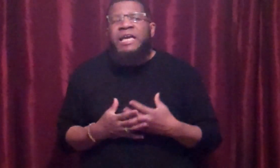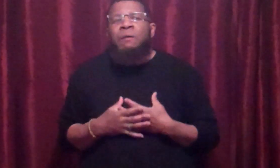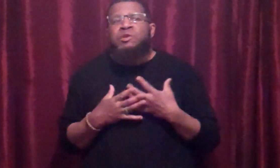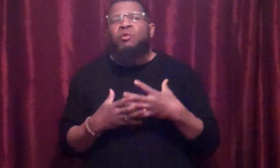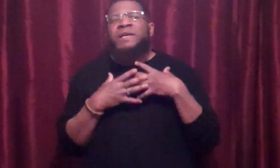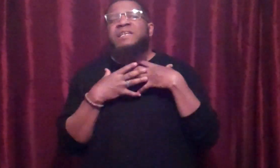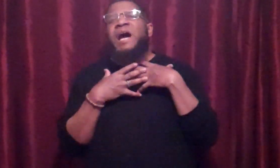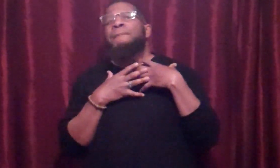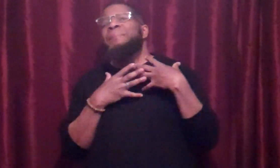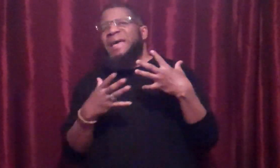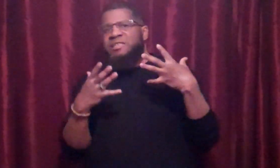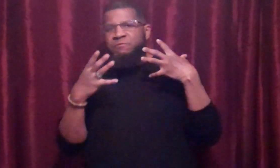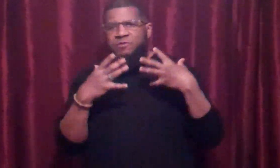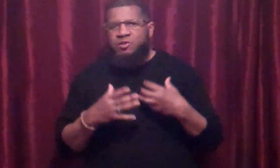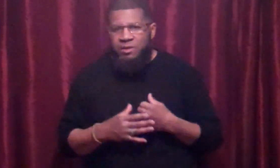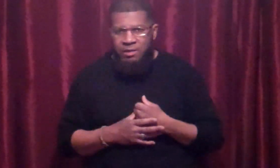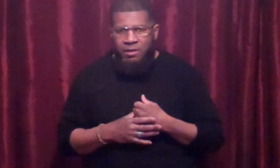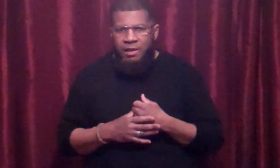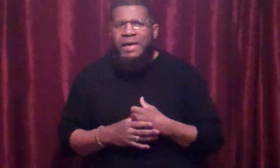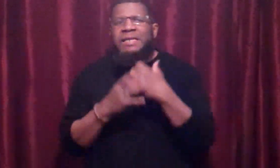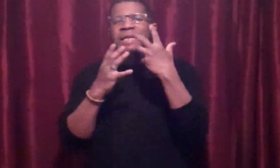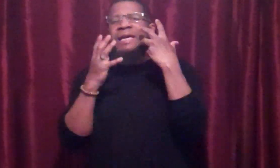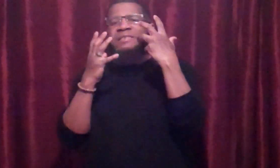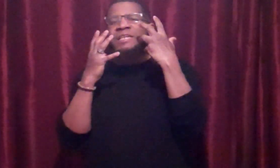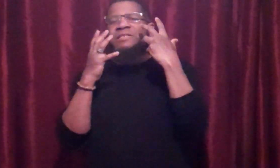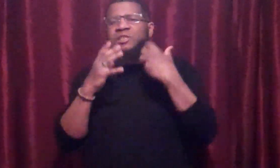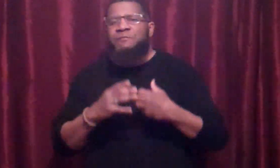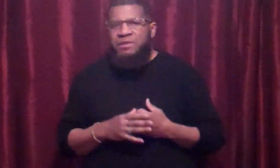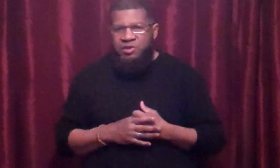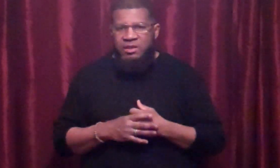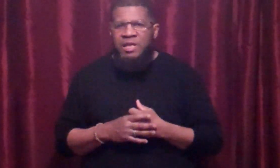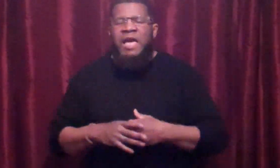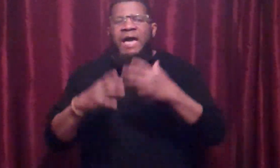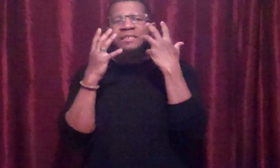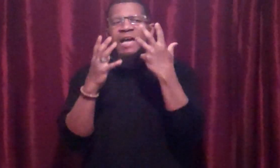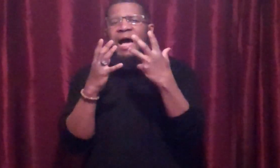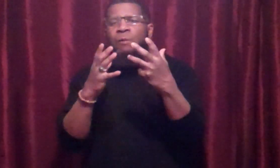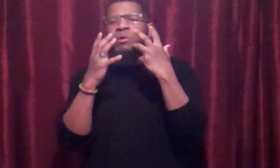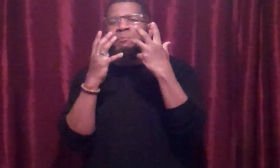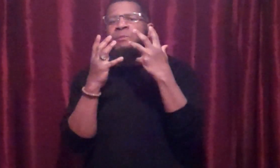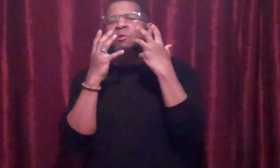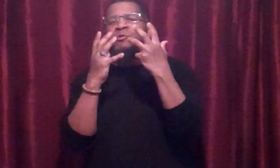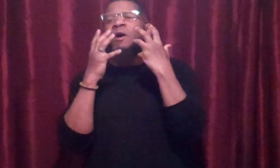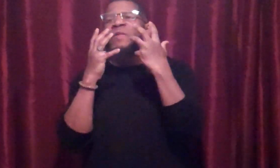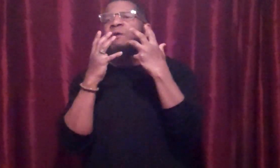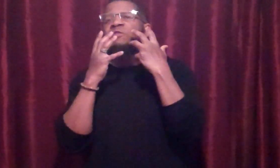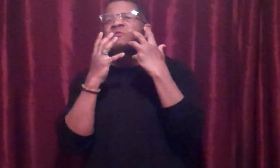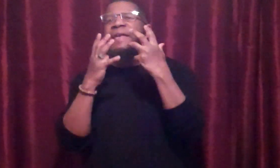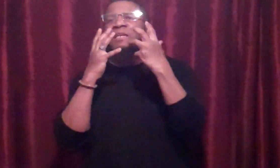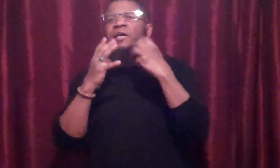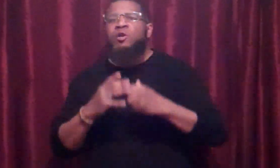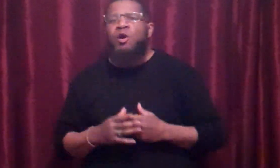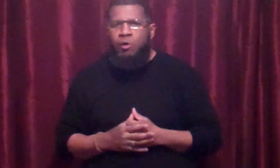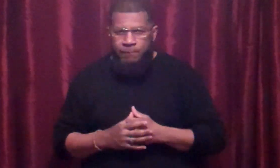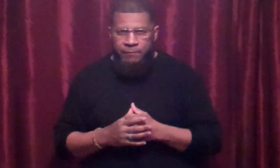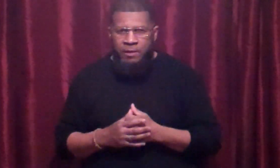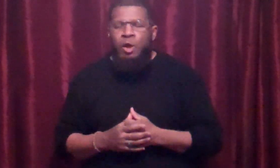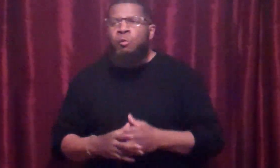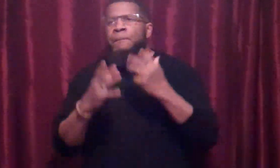am doing combatants. In 1976. At a time when people thought that was fighting like a girl. When